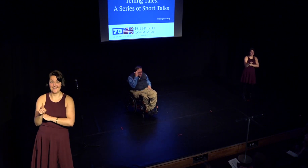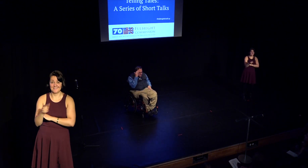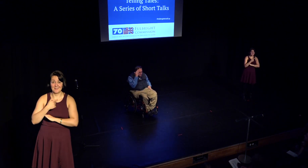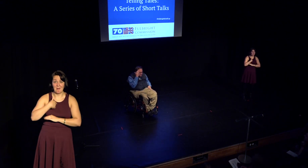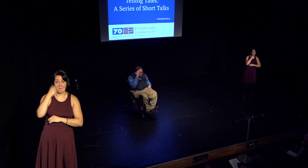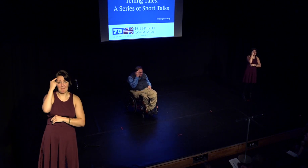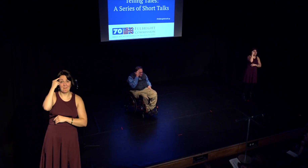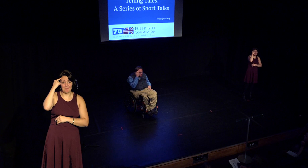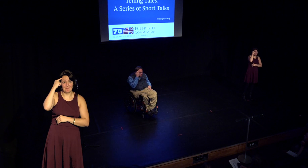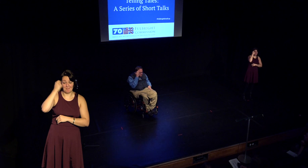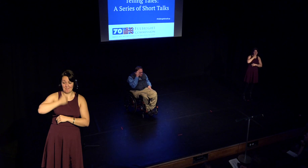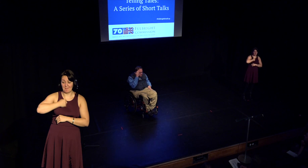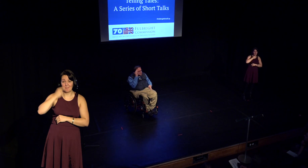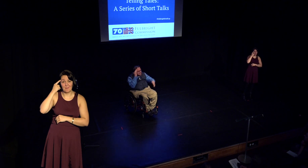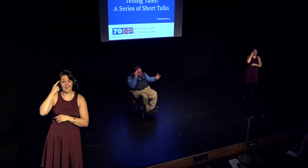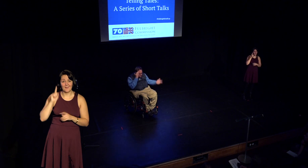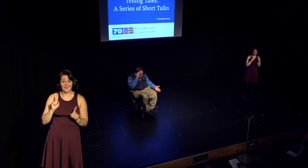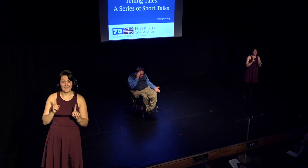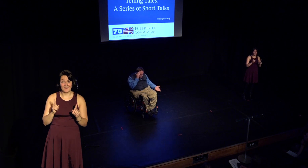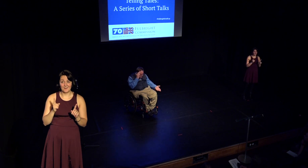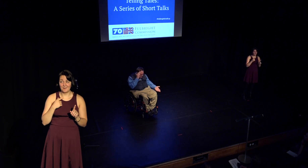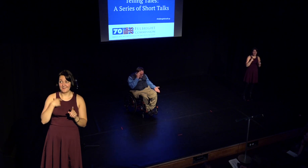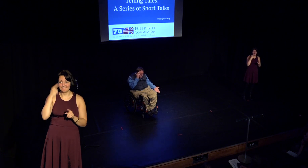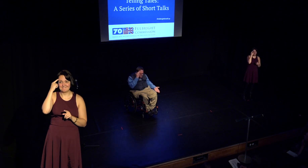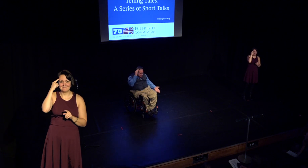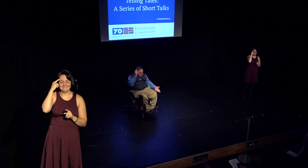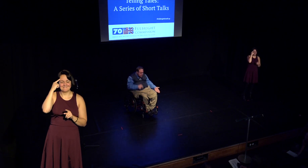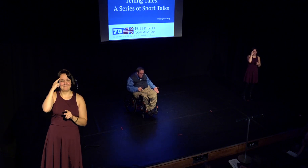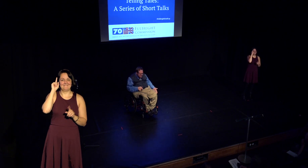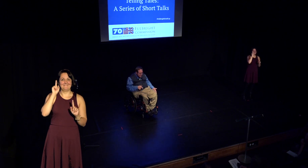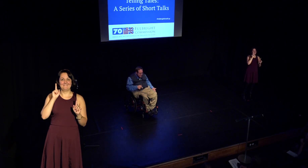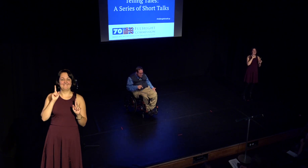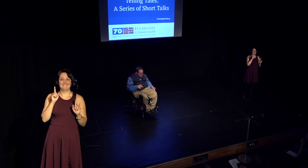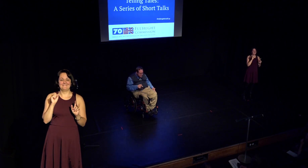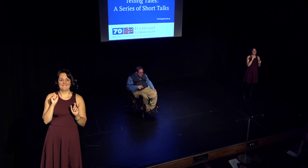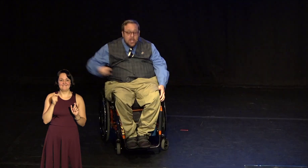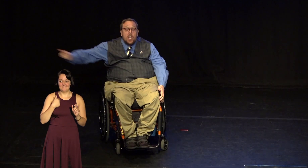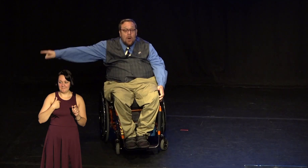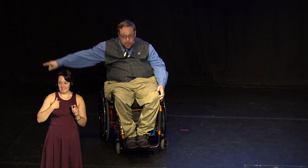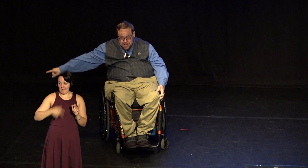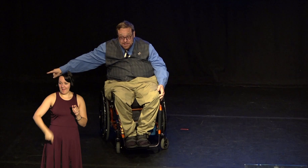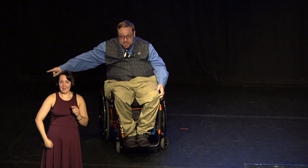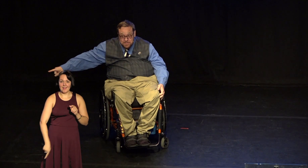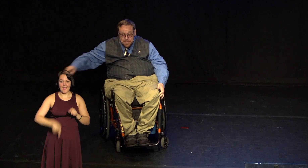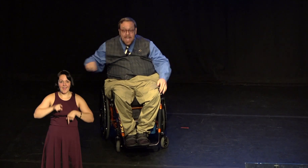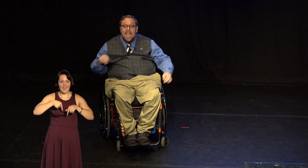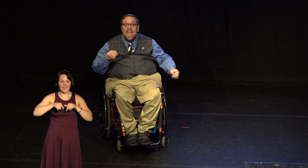brain, what was left of it at that second, told my legs, go.